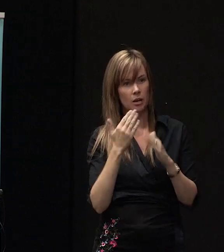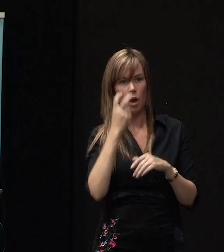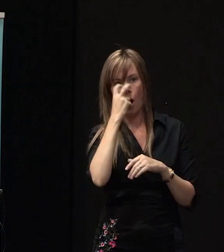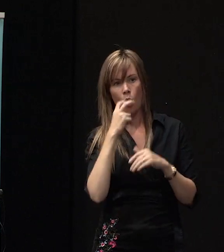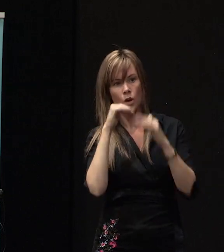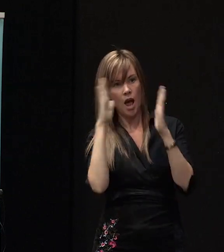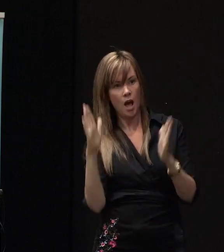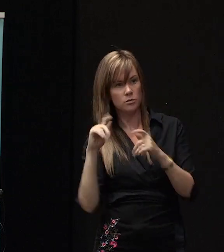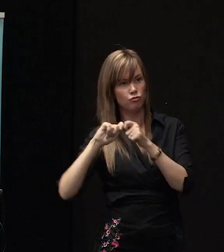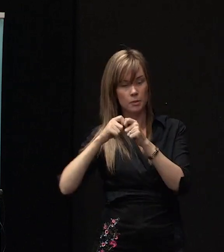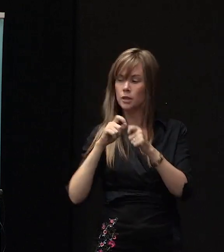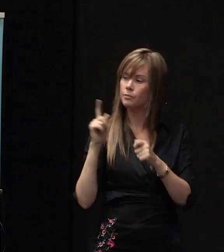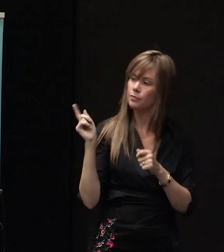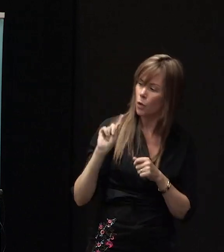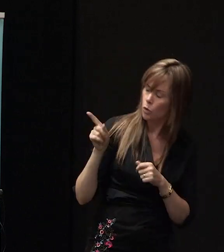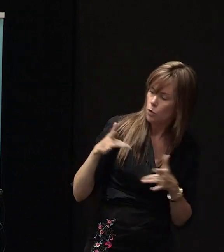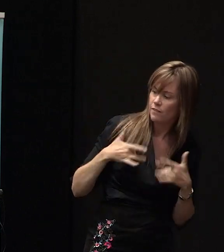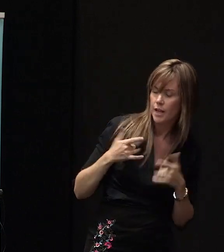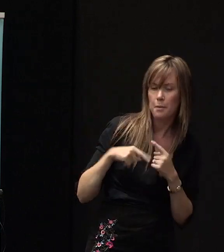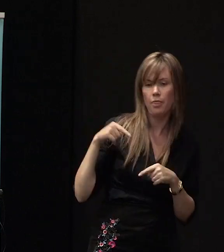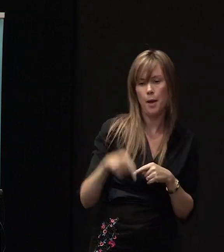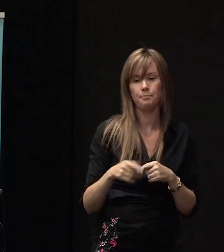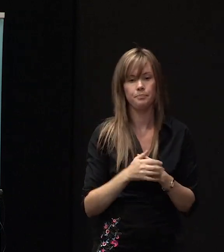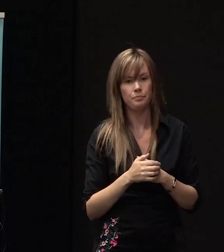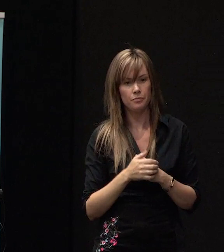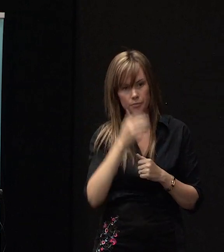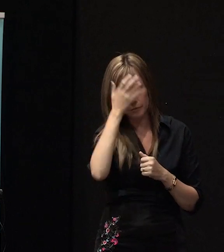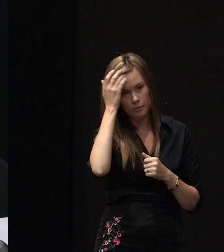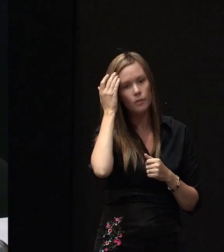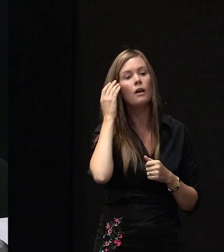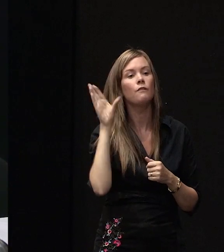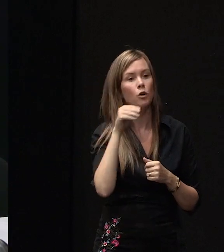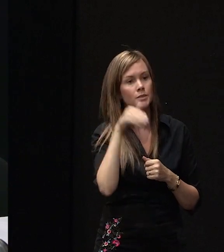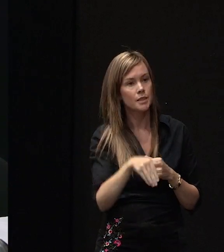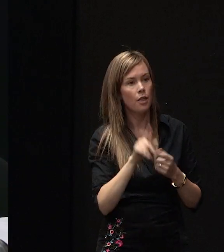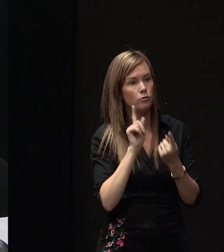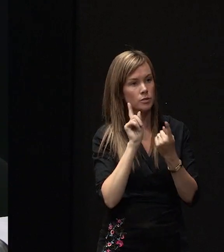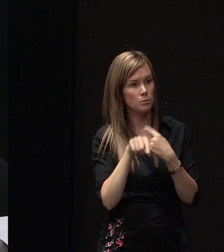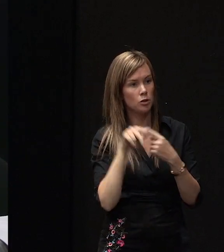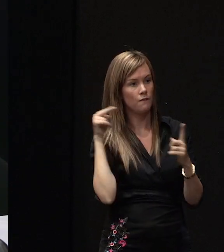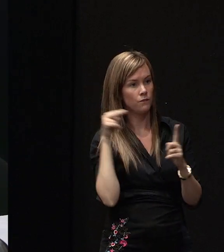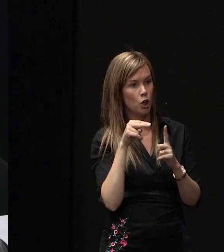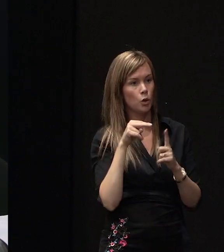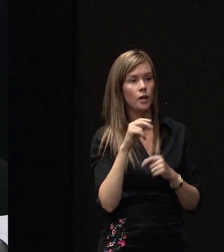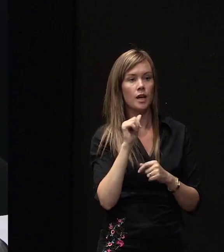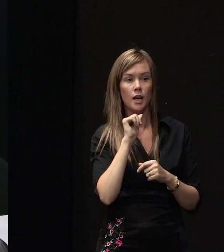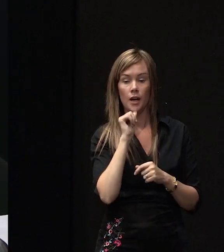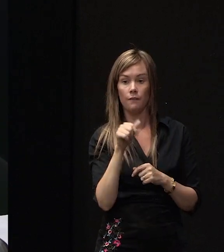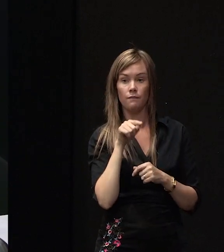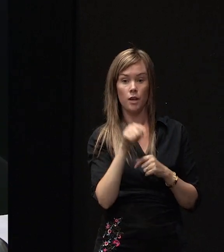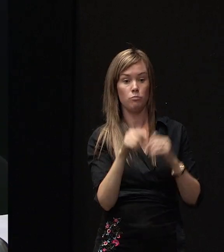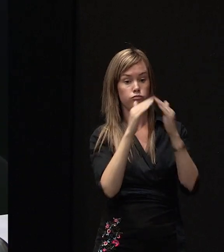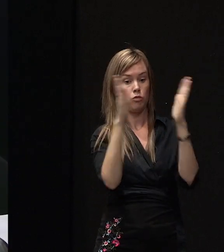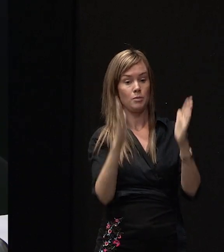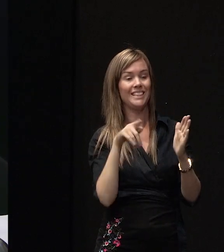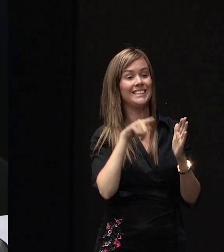rebuilt. How are you guys feeling about that? From a Southern Response point of view, if a property